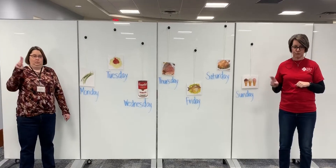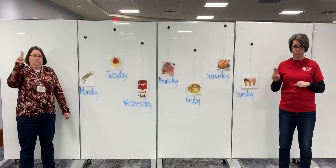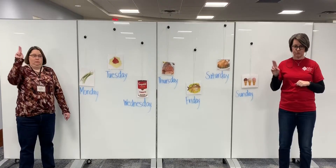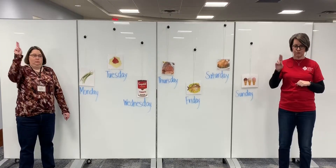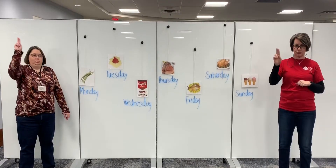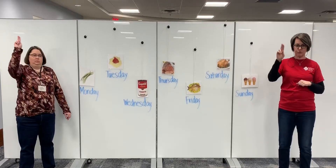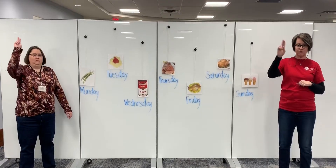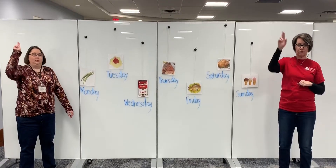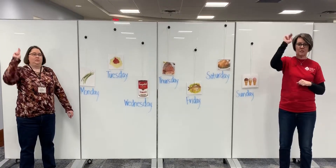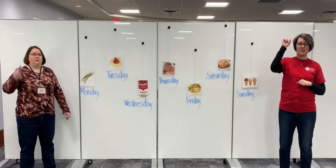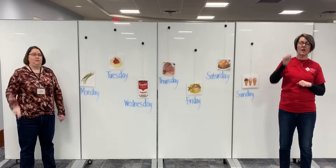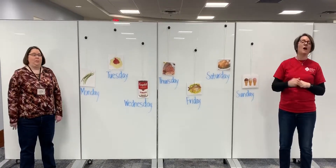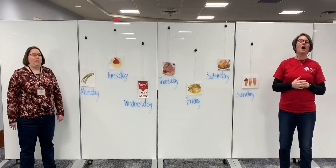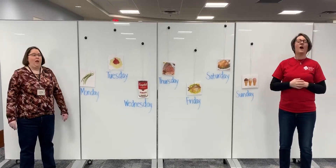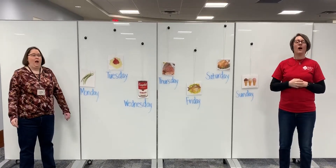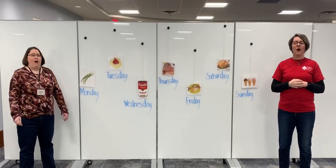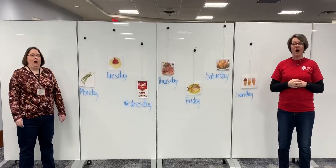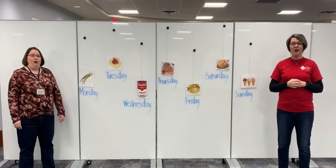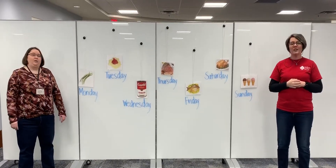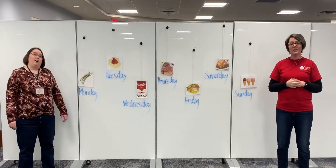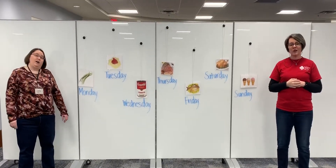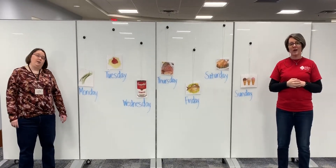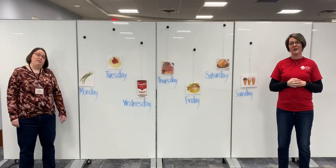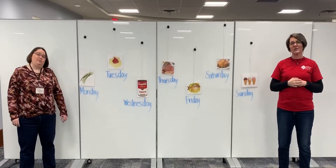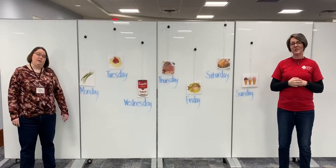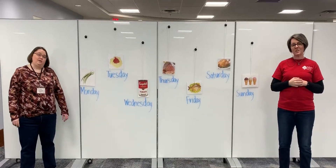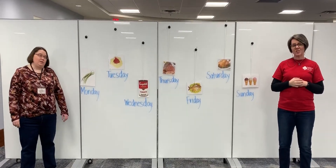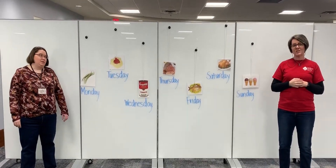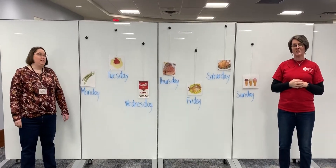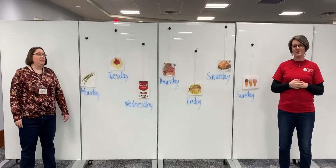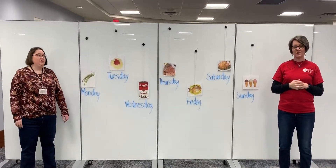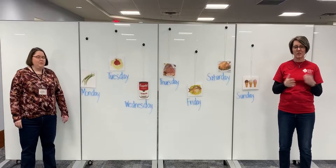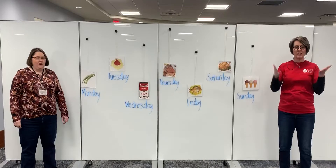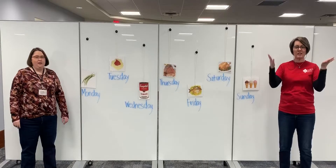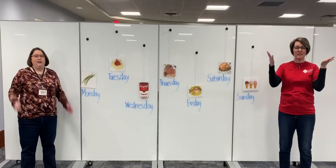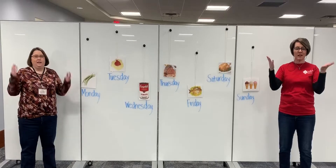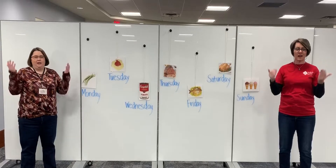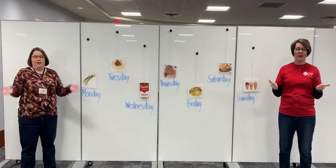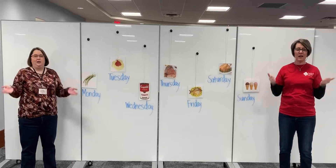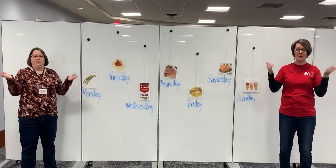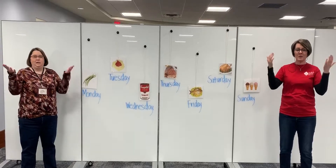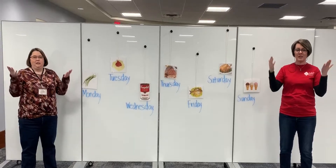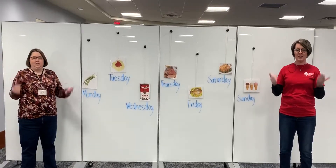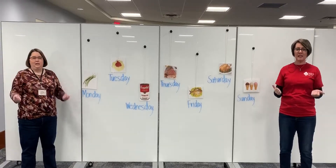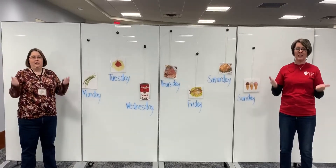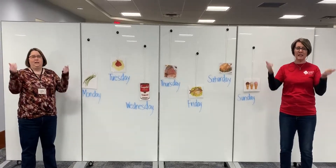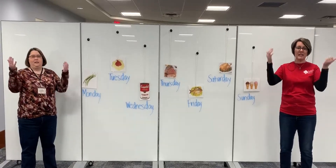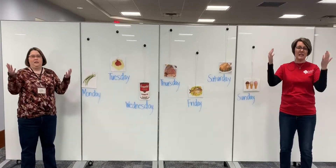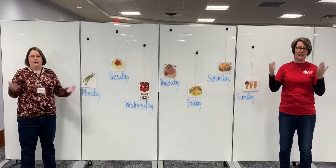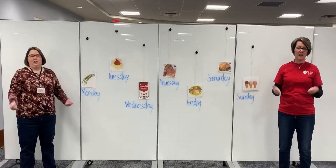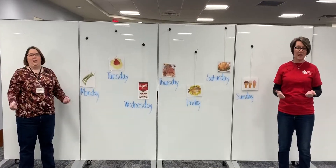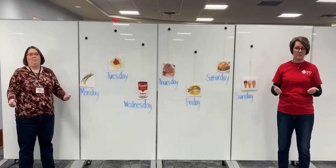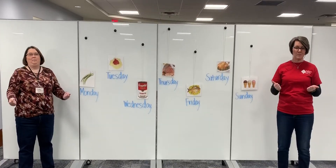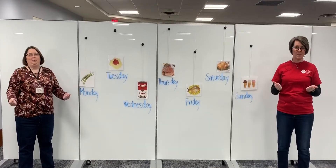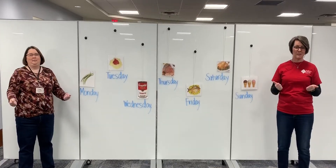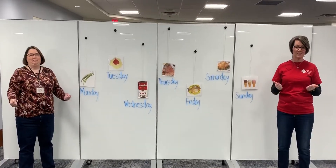Womp. All you hungry children come and eat it up. All right. Now, anyway. Thank you. you.